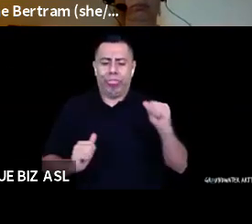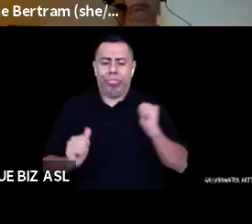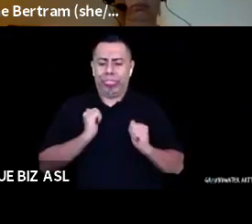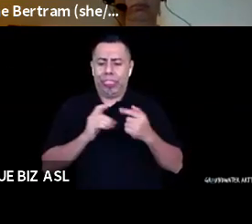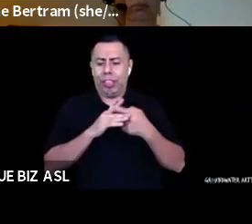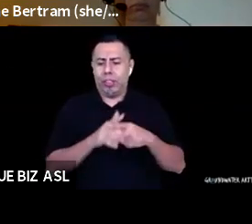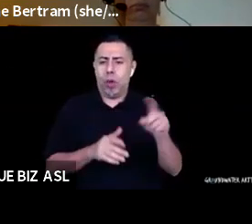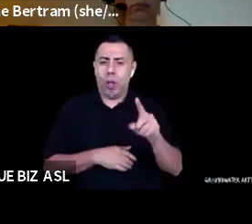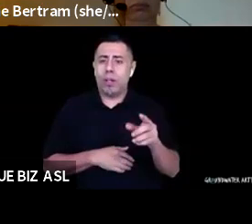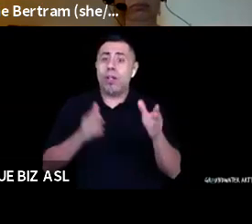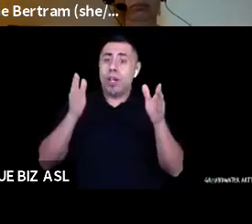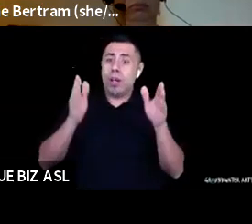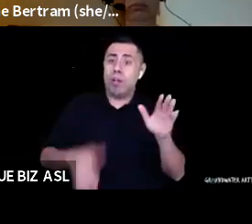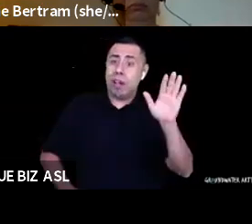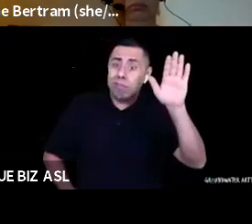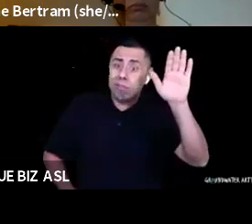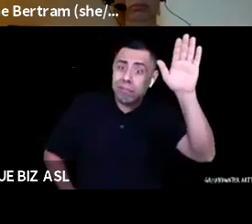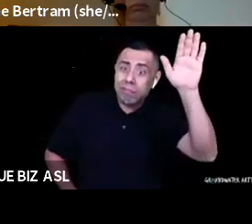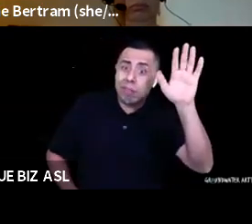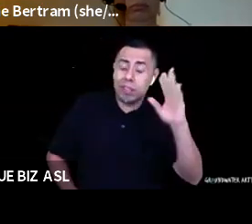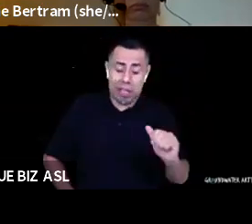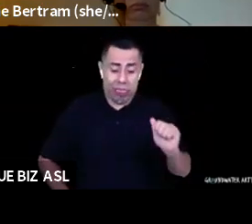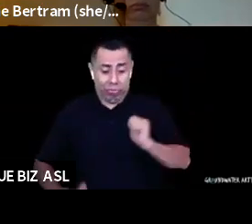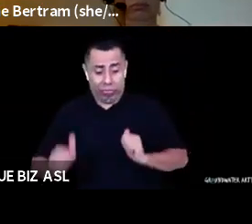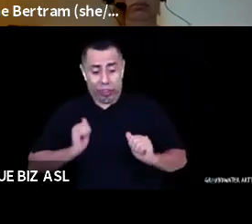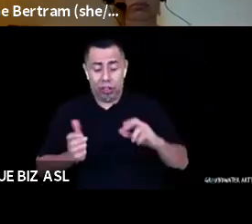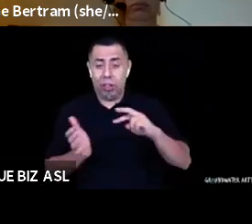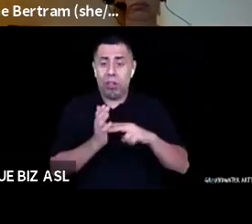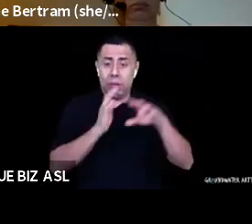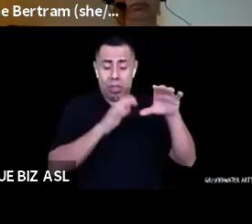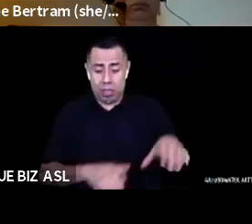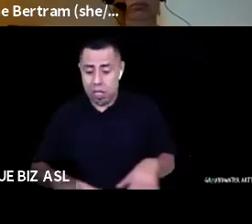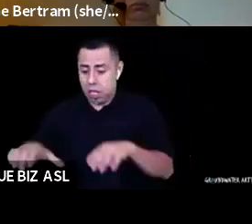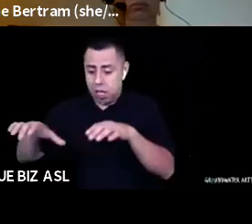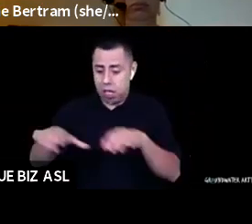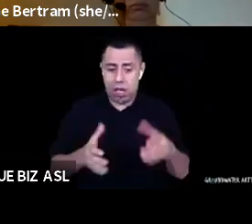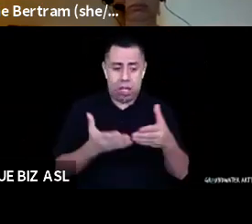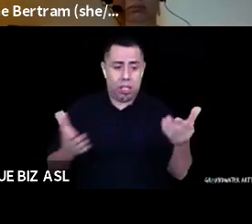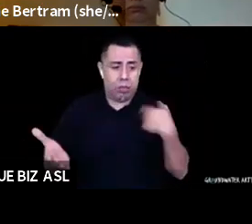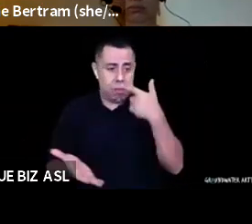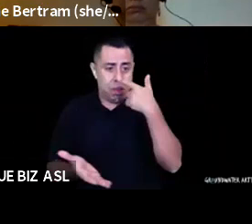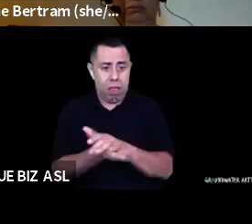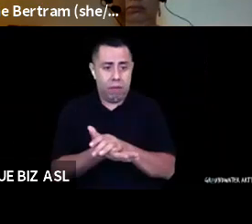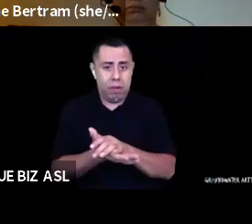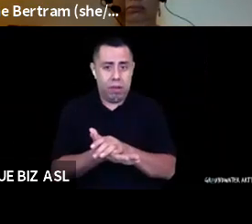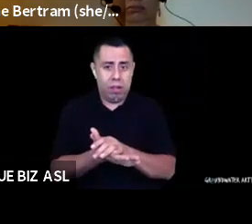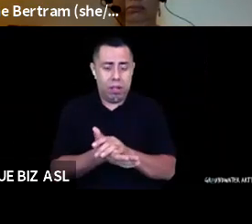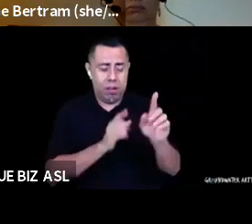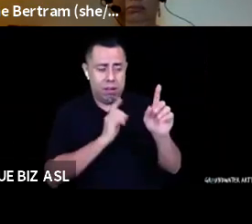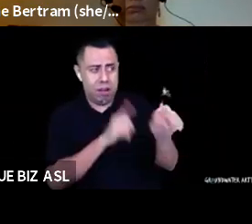is enacting what we believe. And I was like, yeah, that's, that's the whole thing. Do you mind if I use that